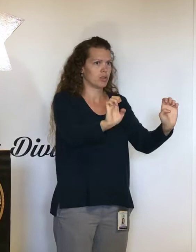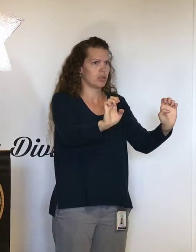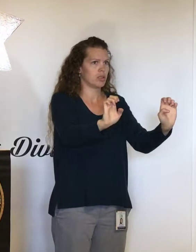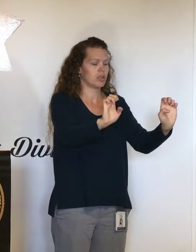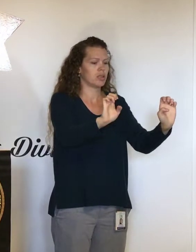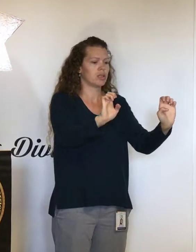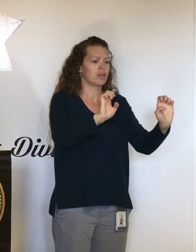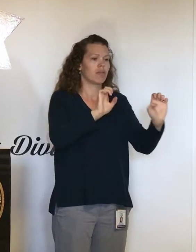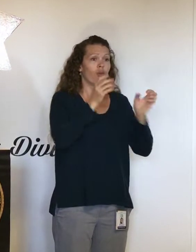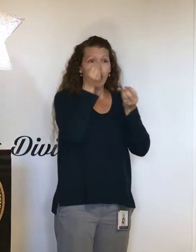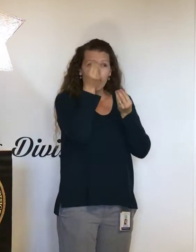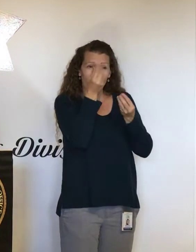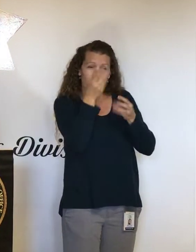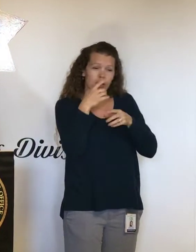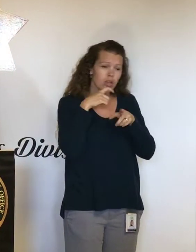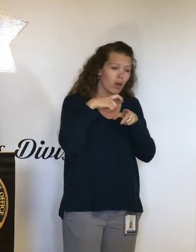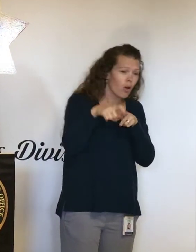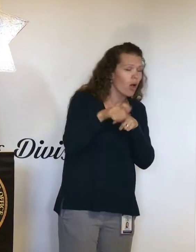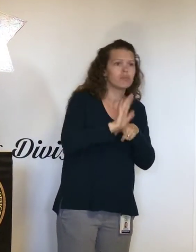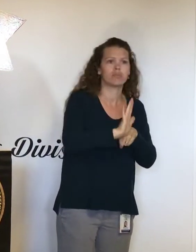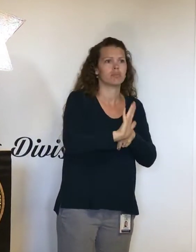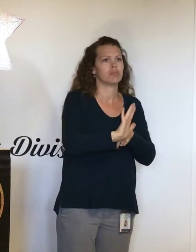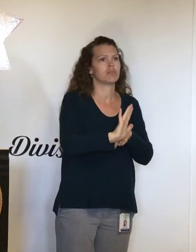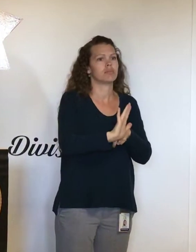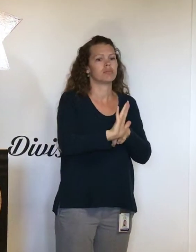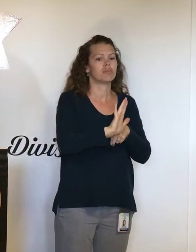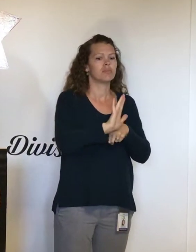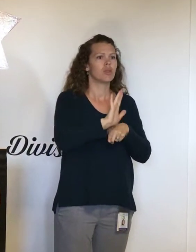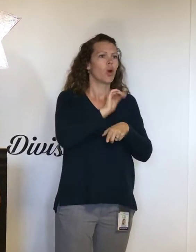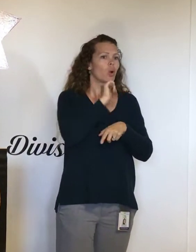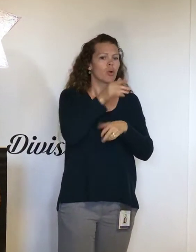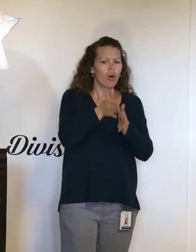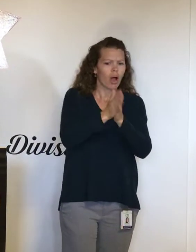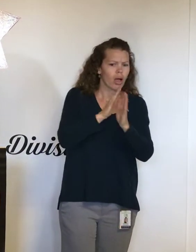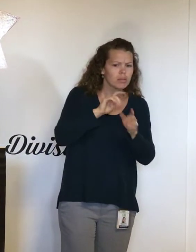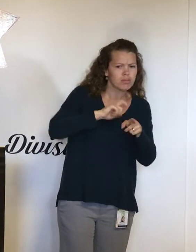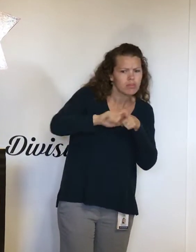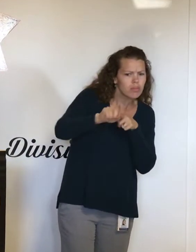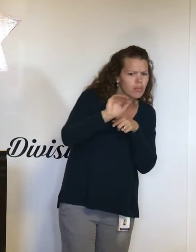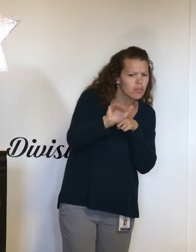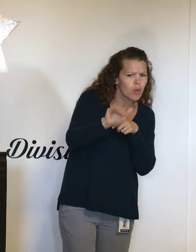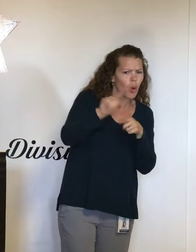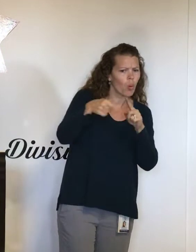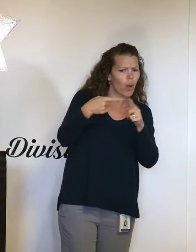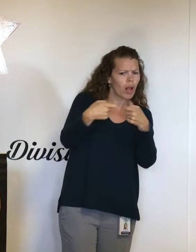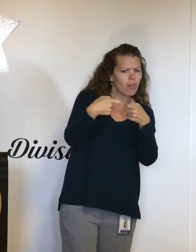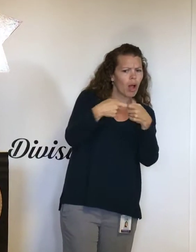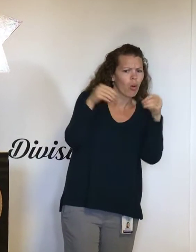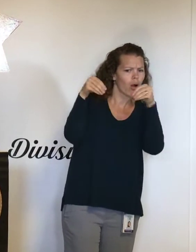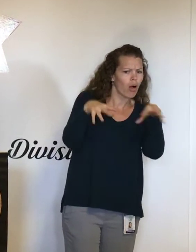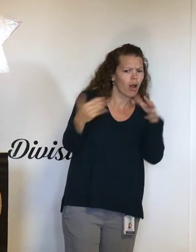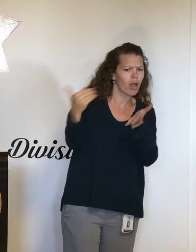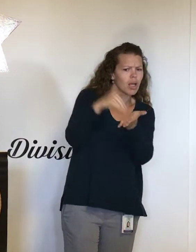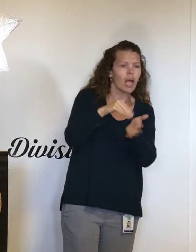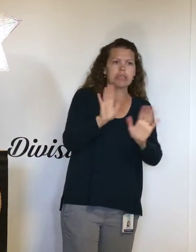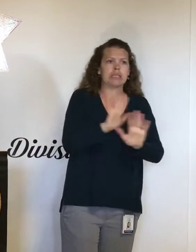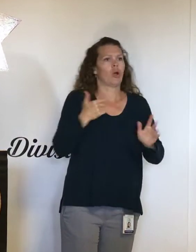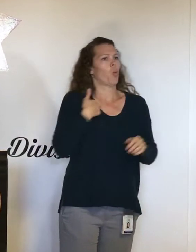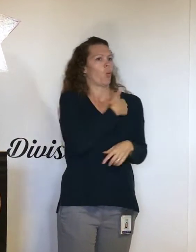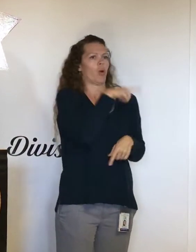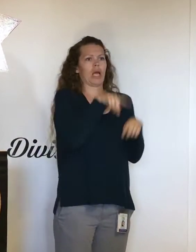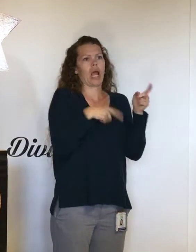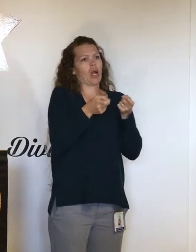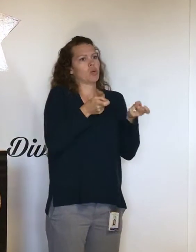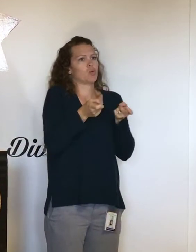public safety answering systems asking questions about restoration of power. That is not our job. We have no control over that.